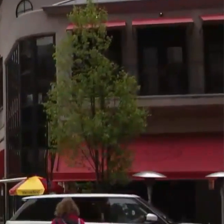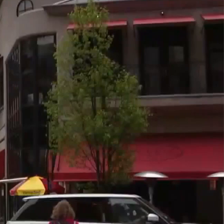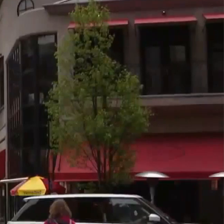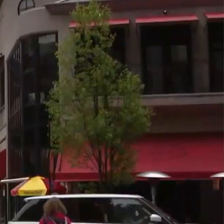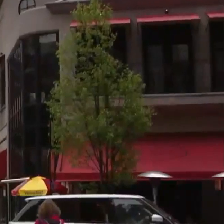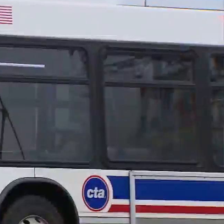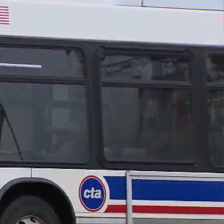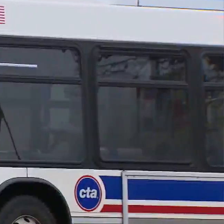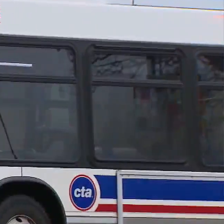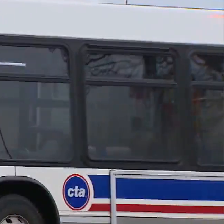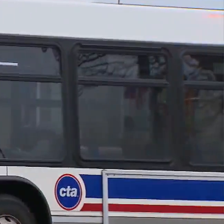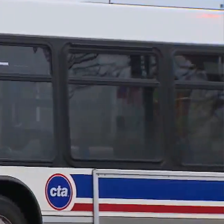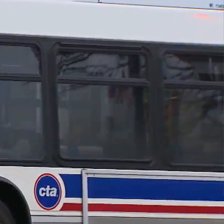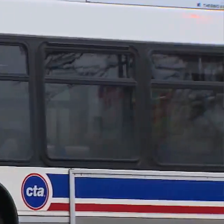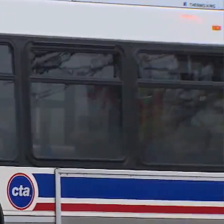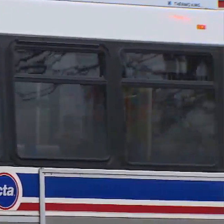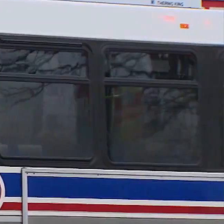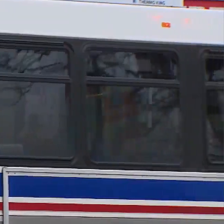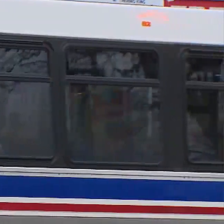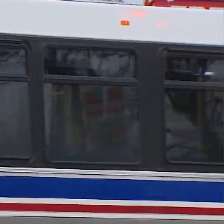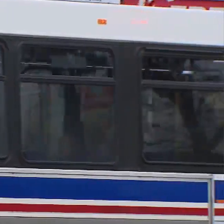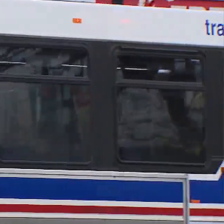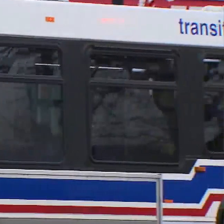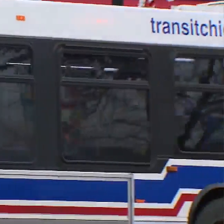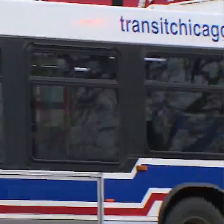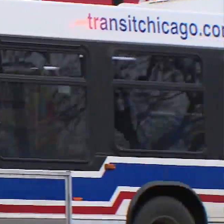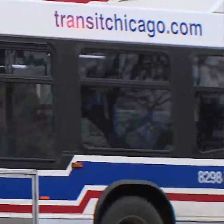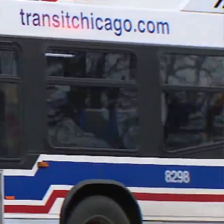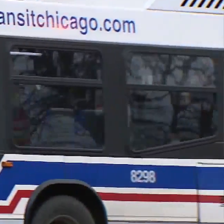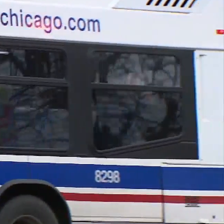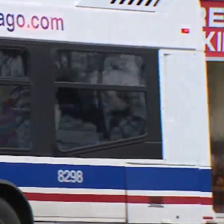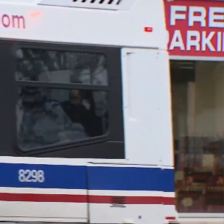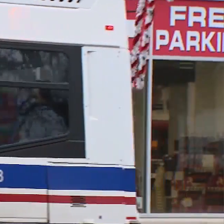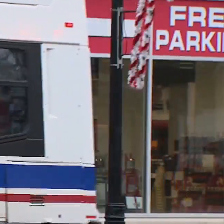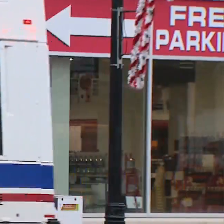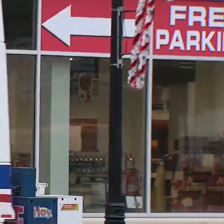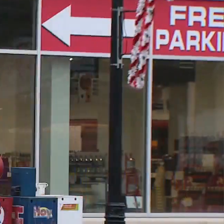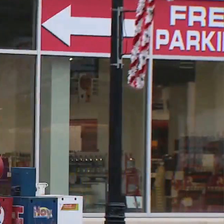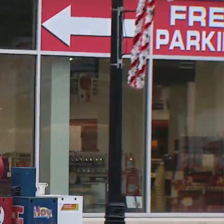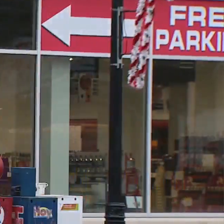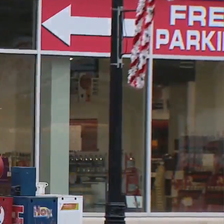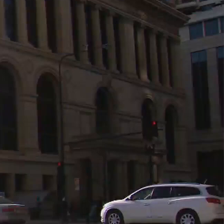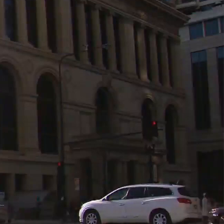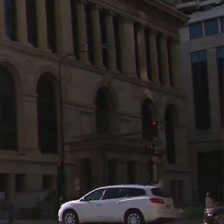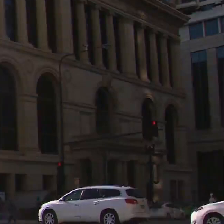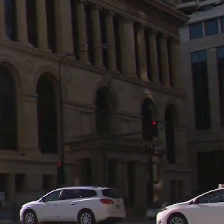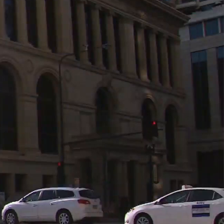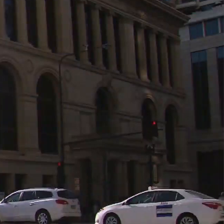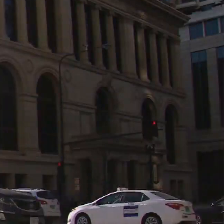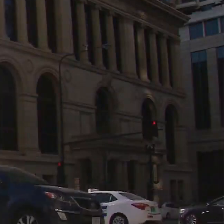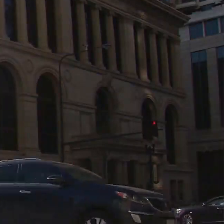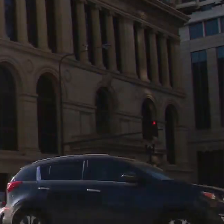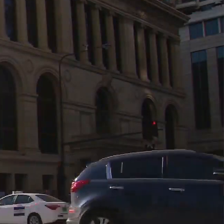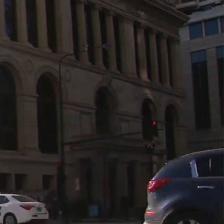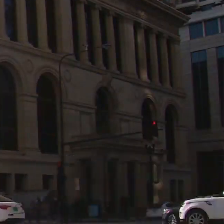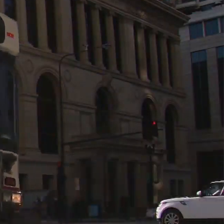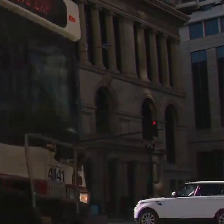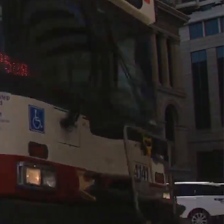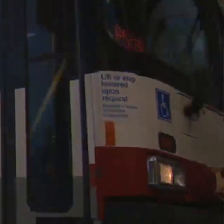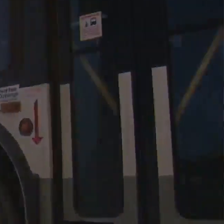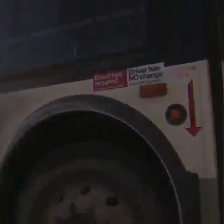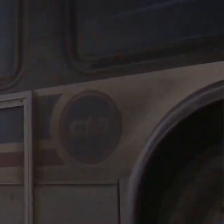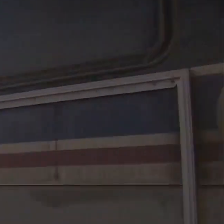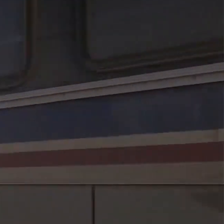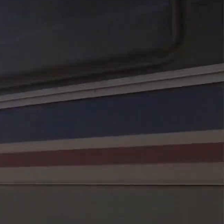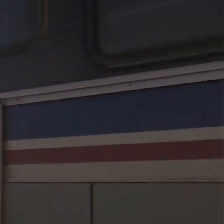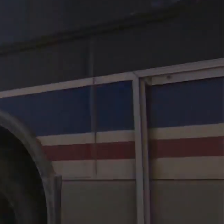able to resume. But to keep public transit from overcrowding, the mayor asked businesses to stagger start times or continue work from